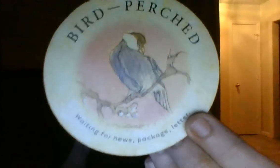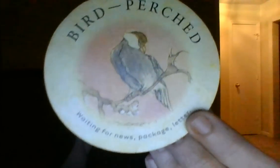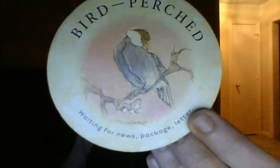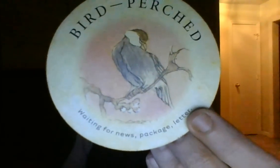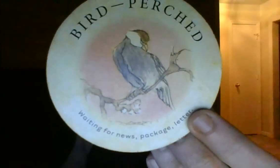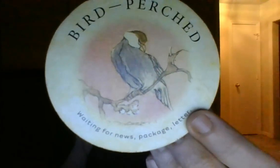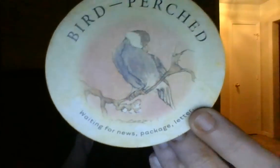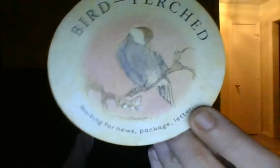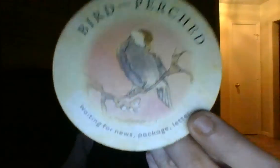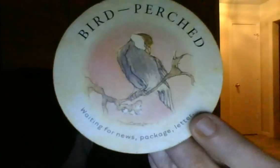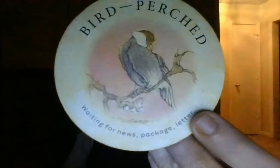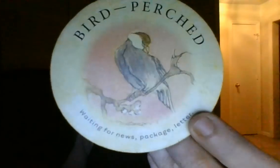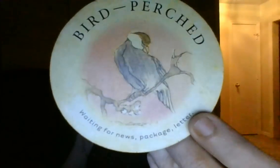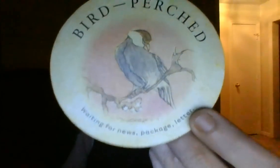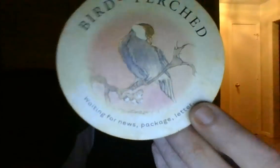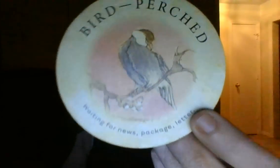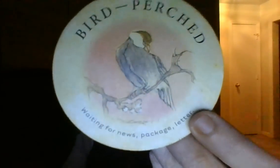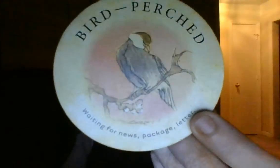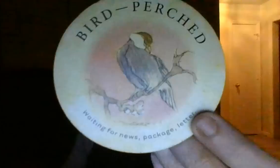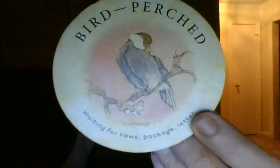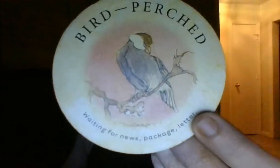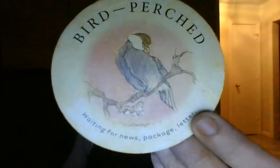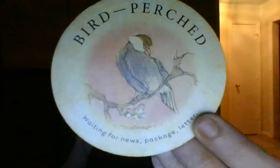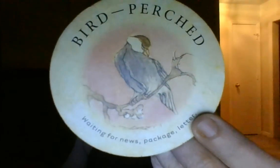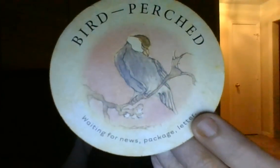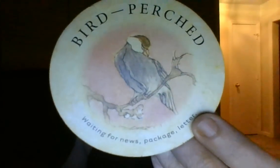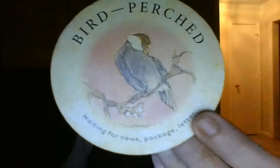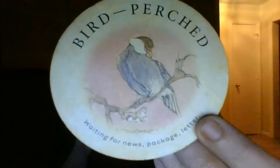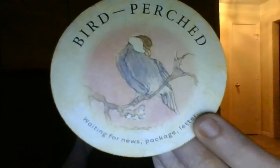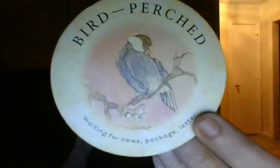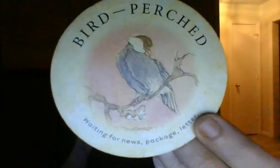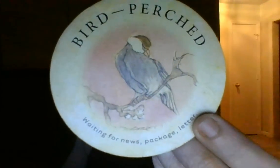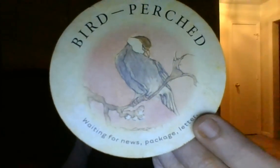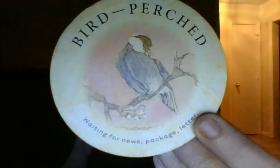Email is about to be sent. Very important. Mail communication is about to be sent.